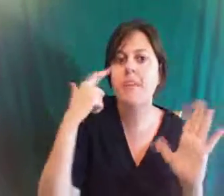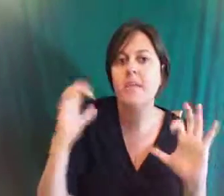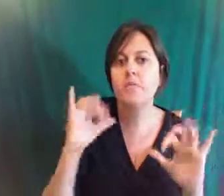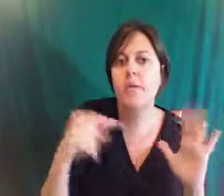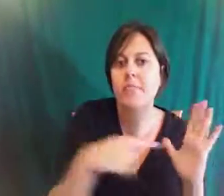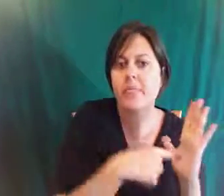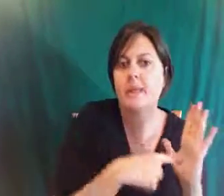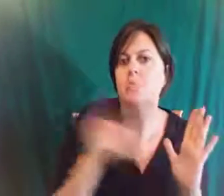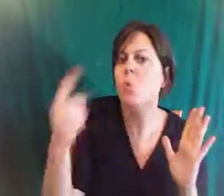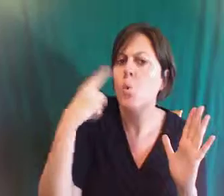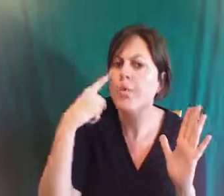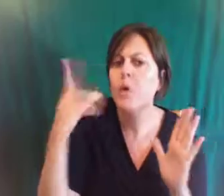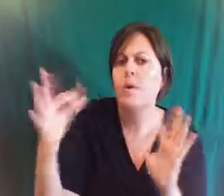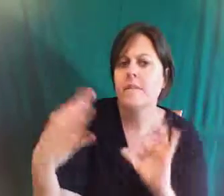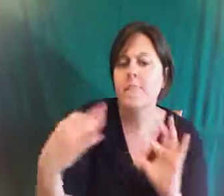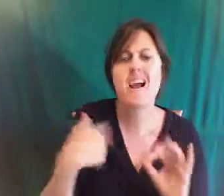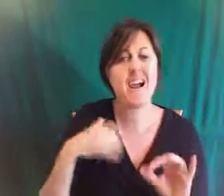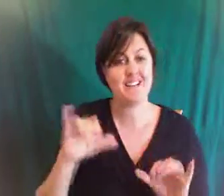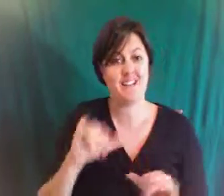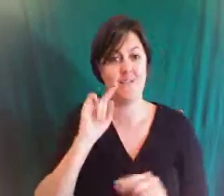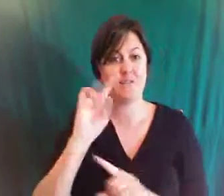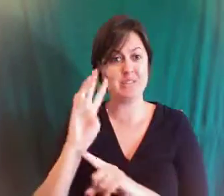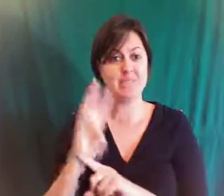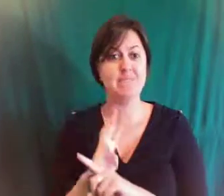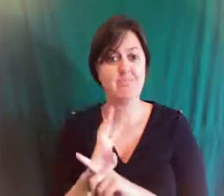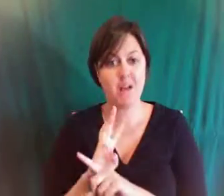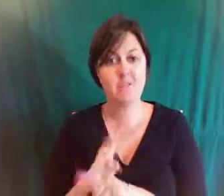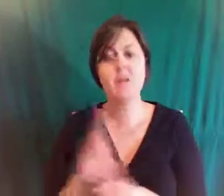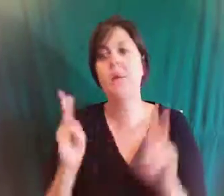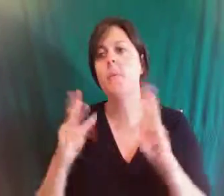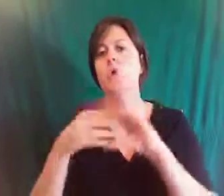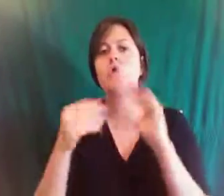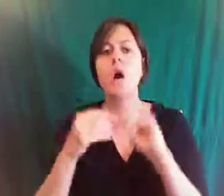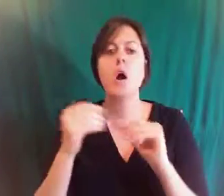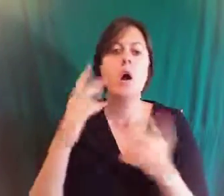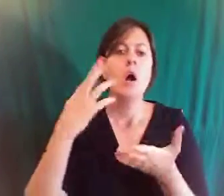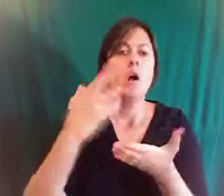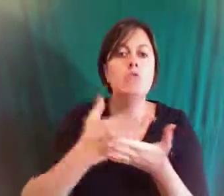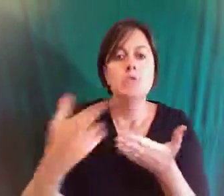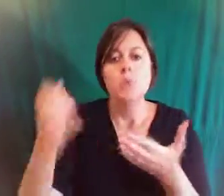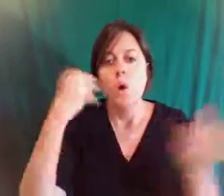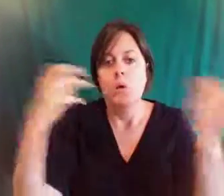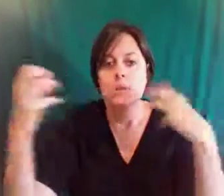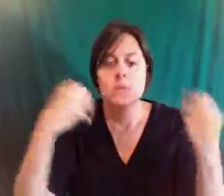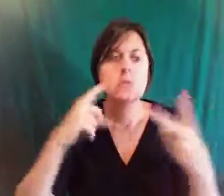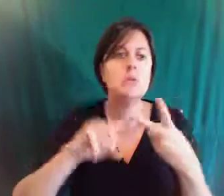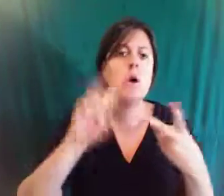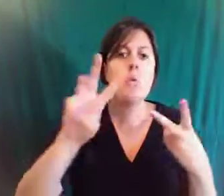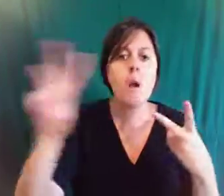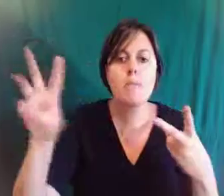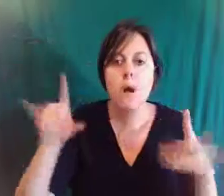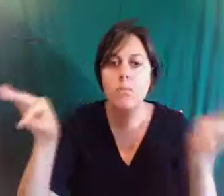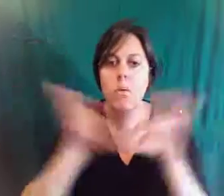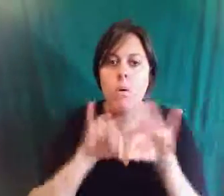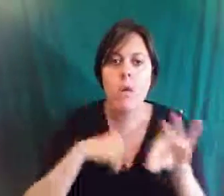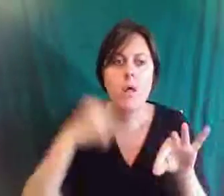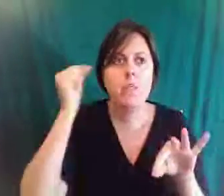and people started sending me resources and websites and things to read and people to talk to and clients